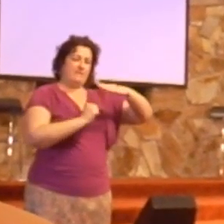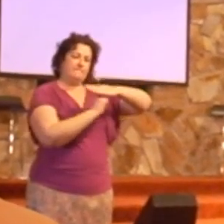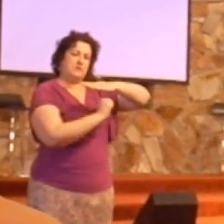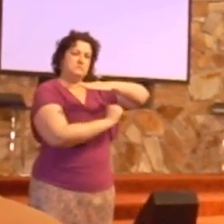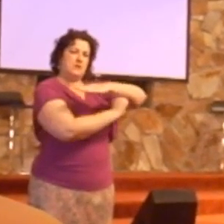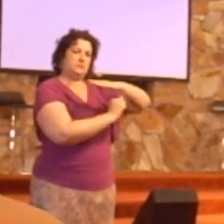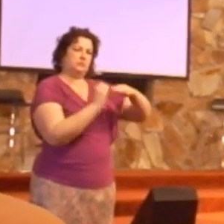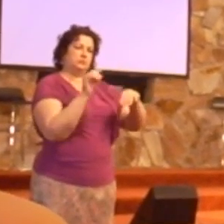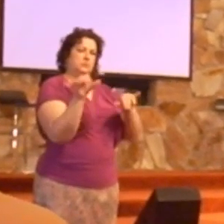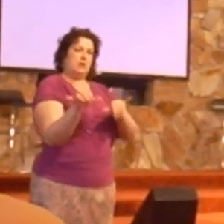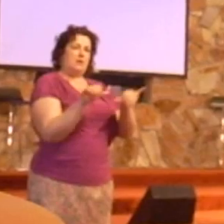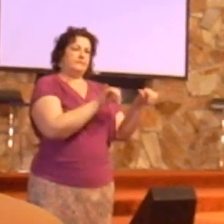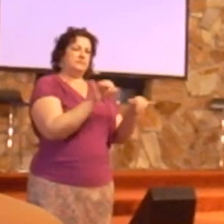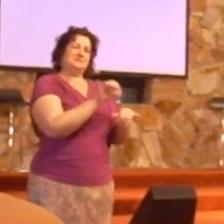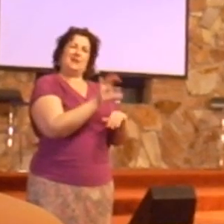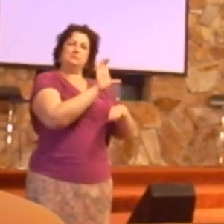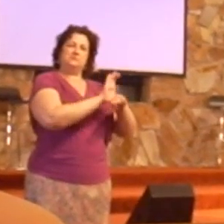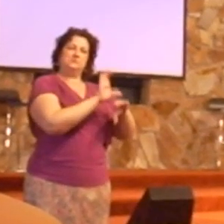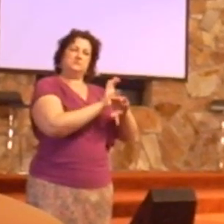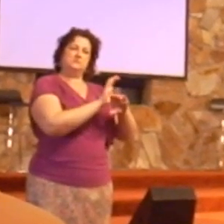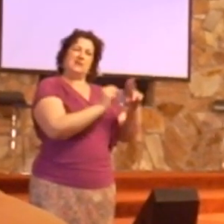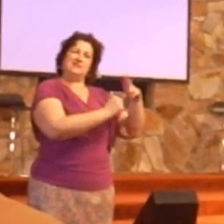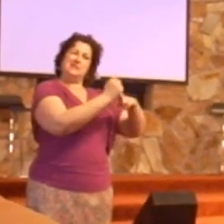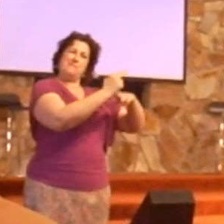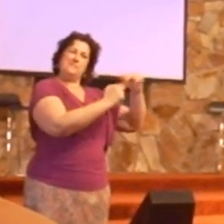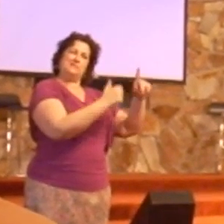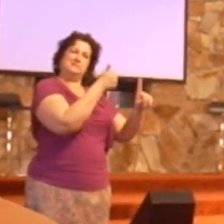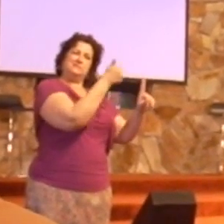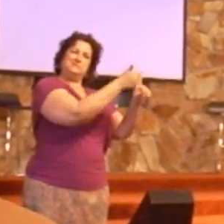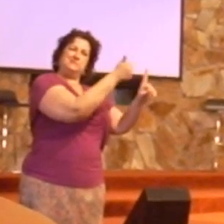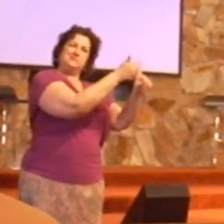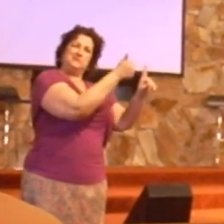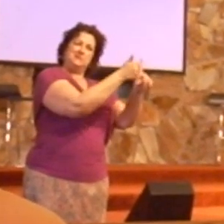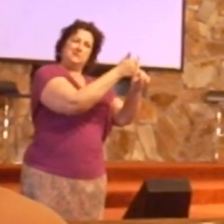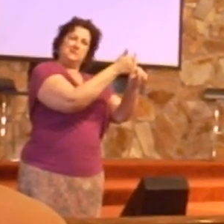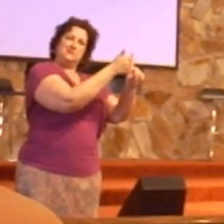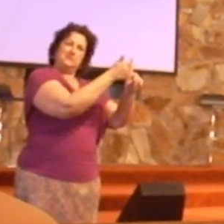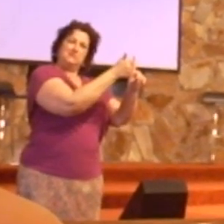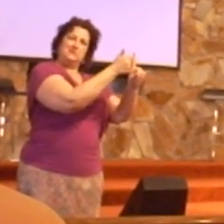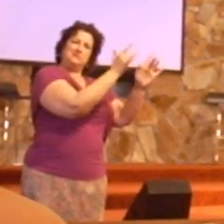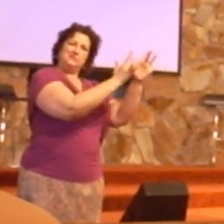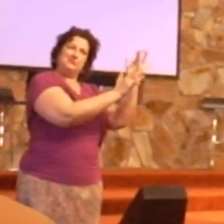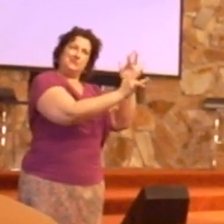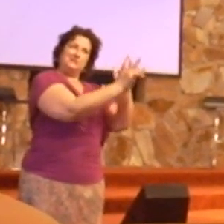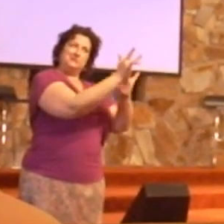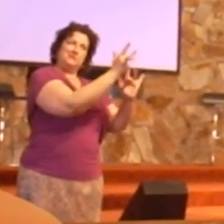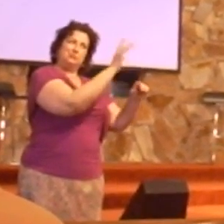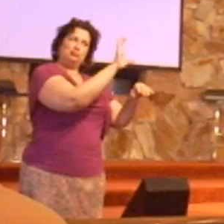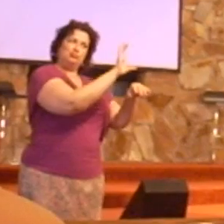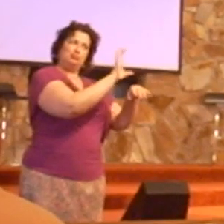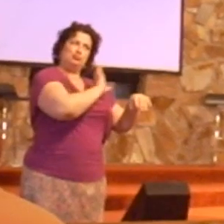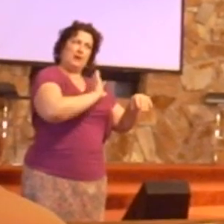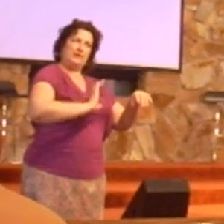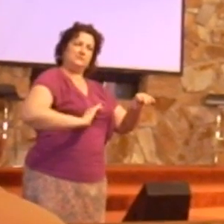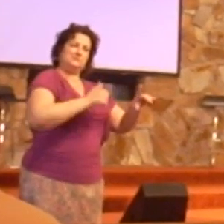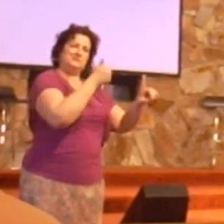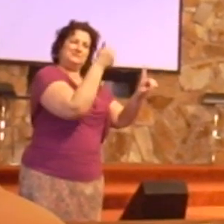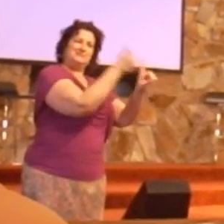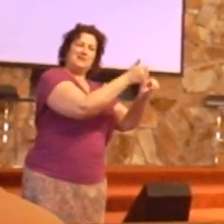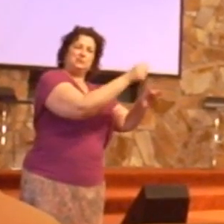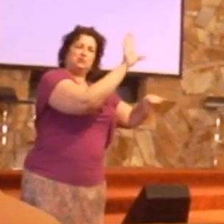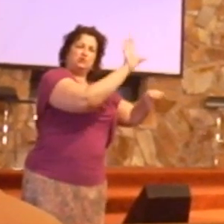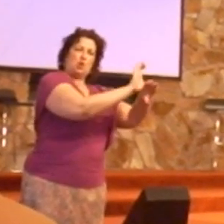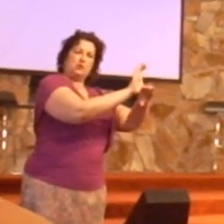who is building his church. Well, the question we need to ask is, well,